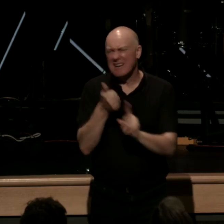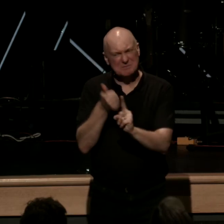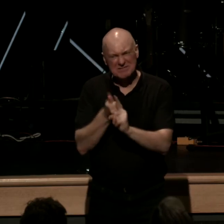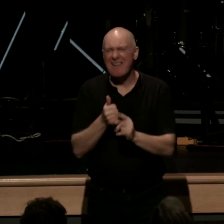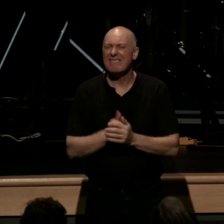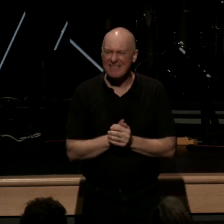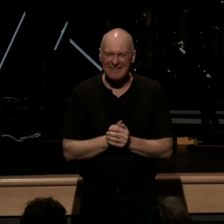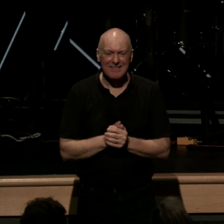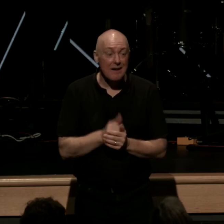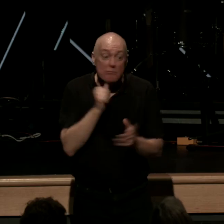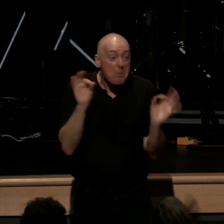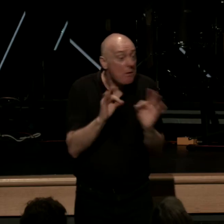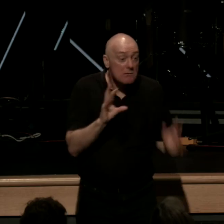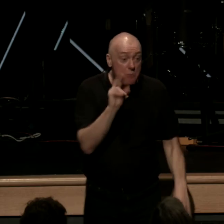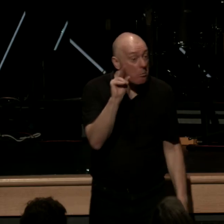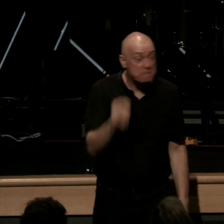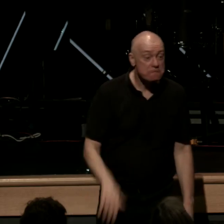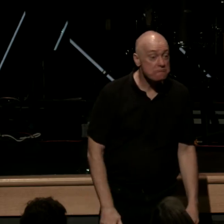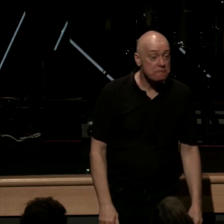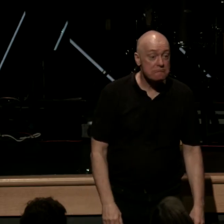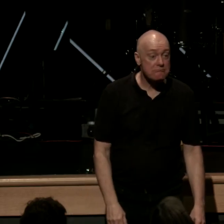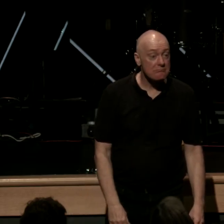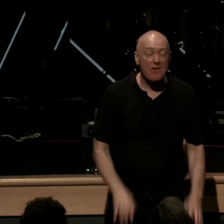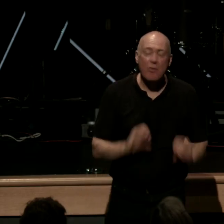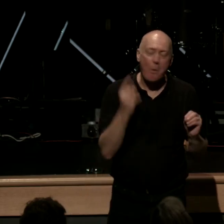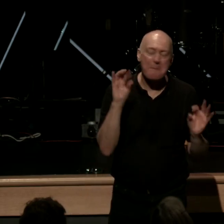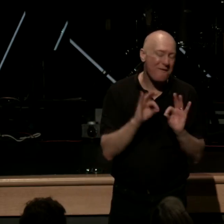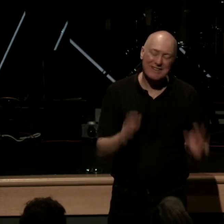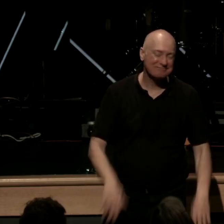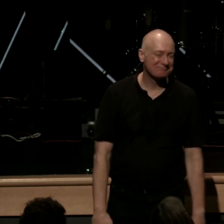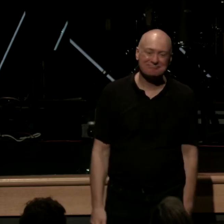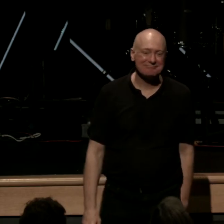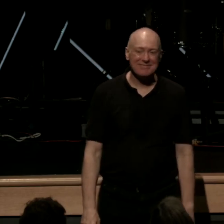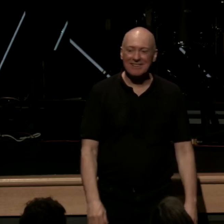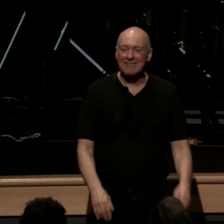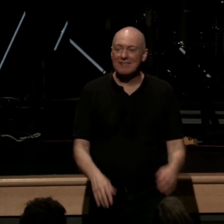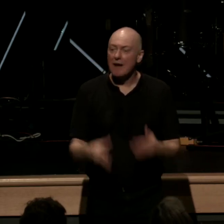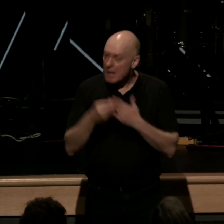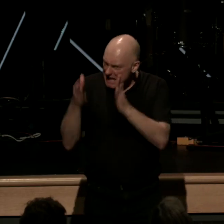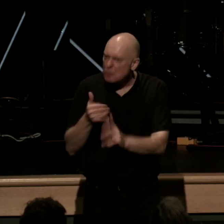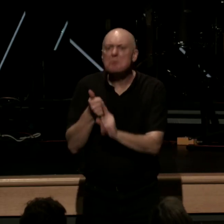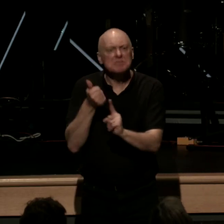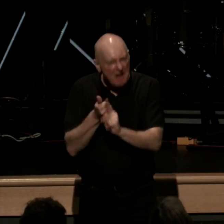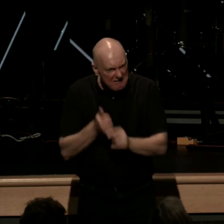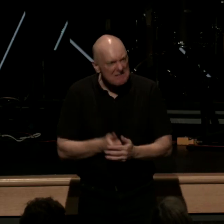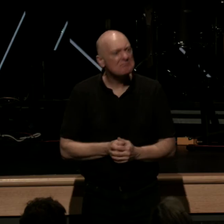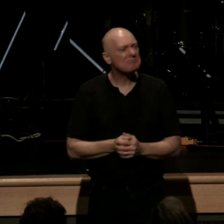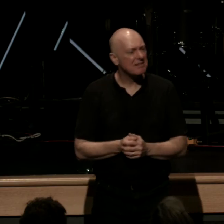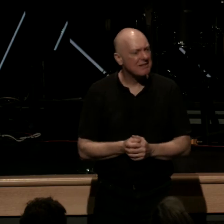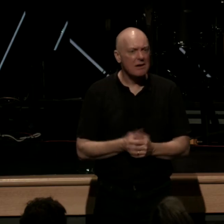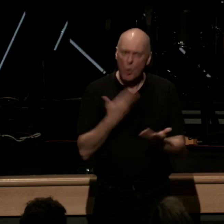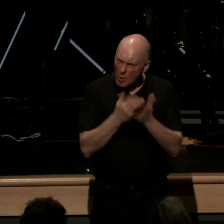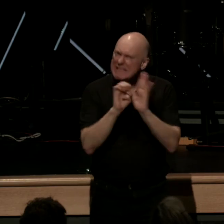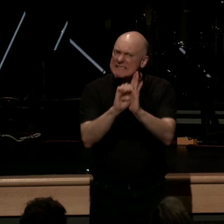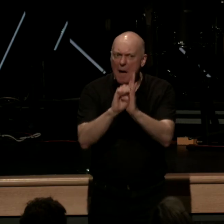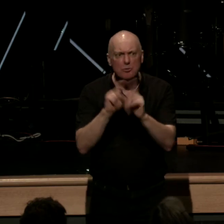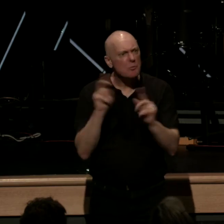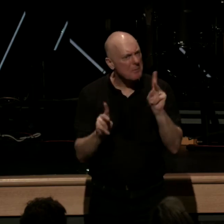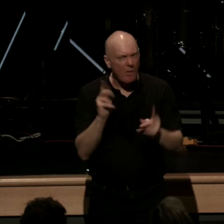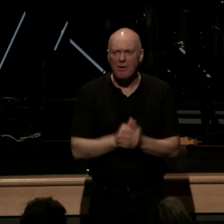not a perfect man following the one who's perfect a leader an example a source of